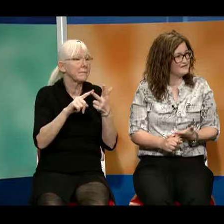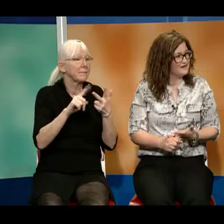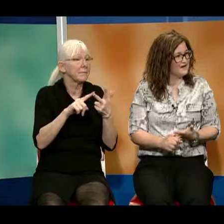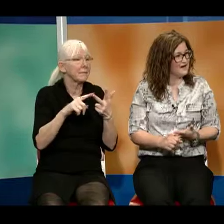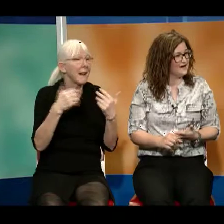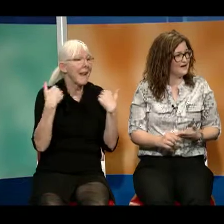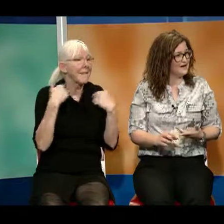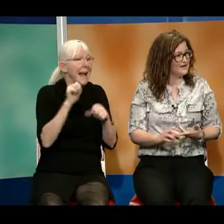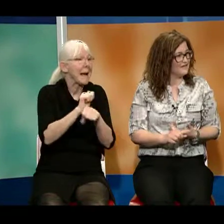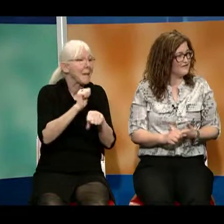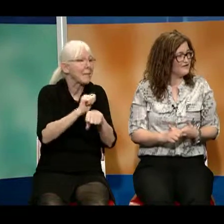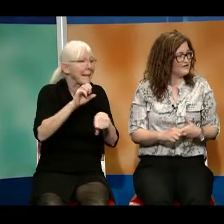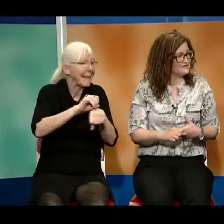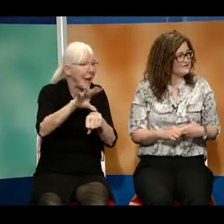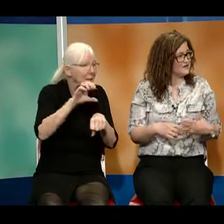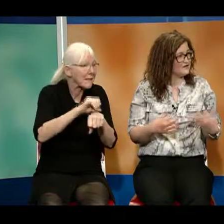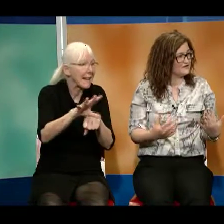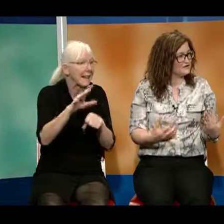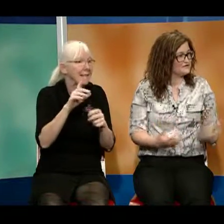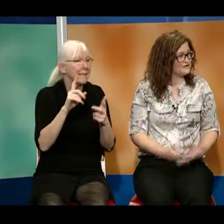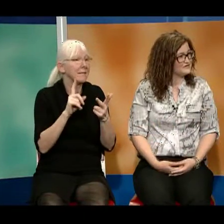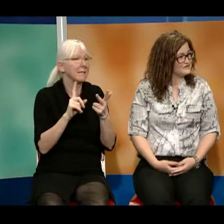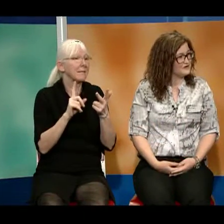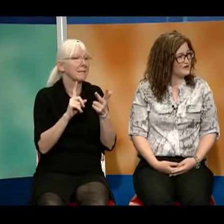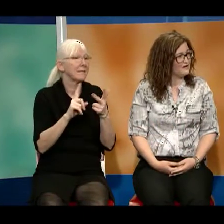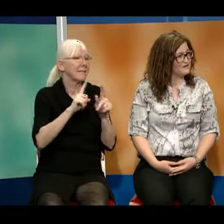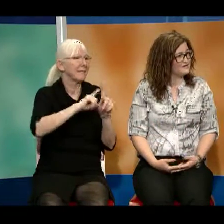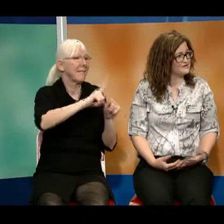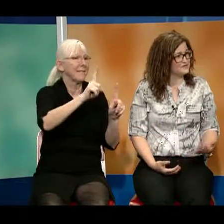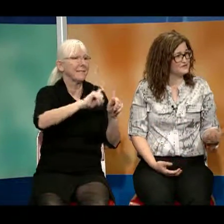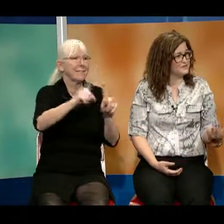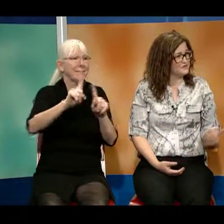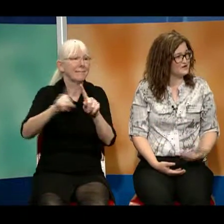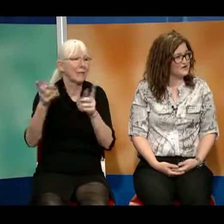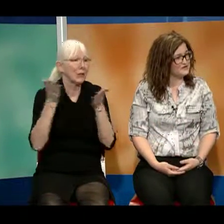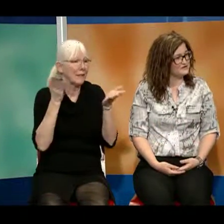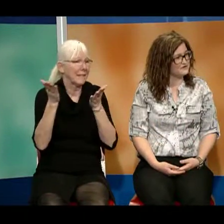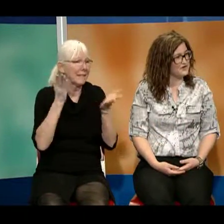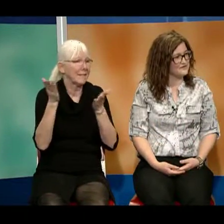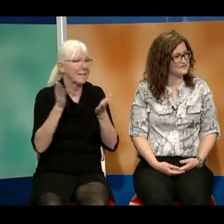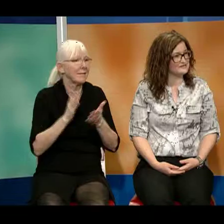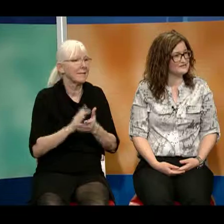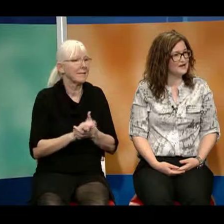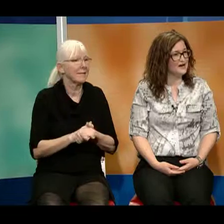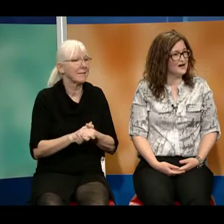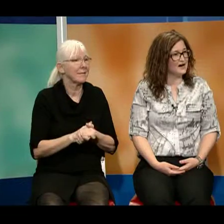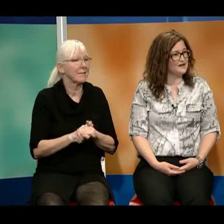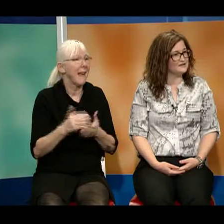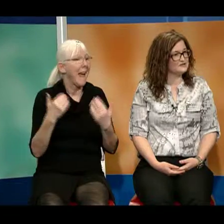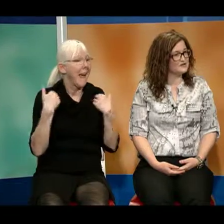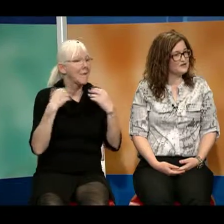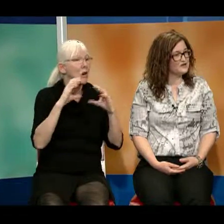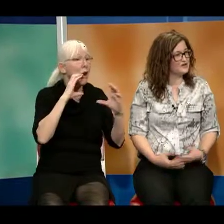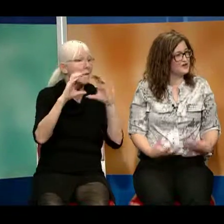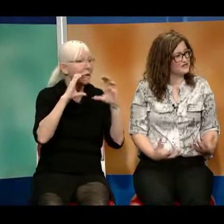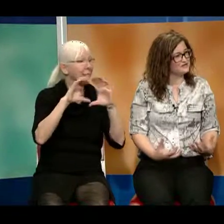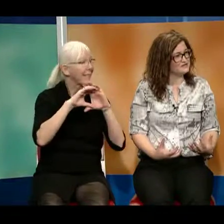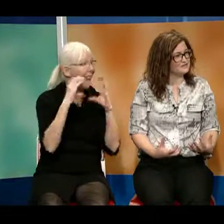and various other services we offer, such as communication classes. It's a really good agency